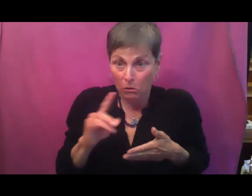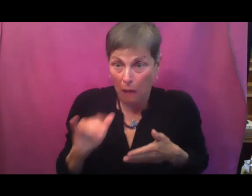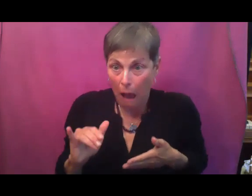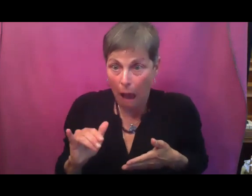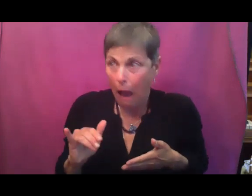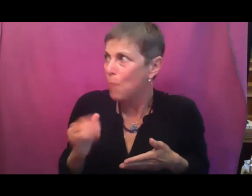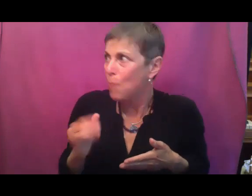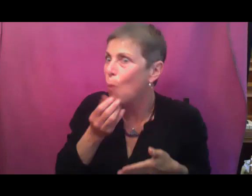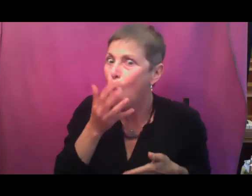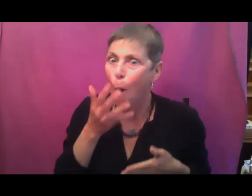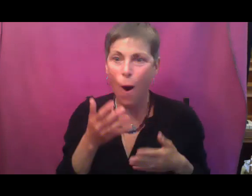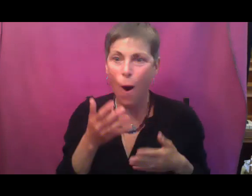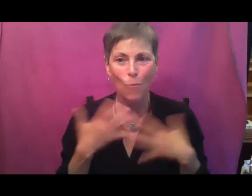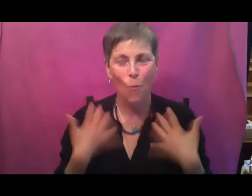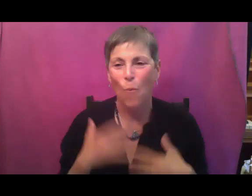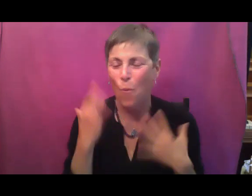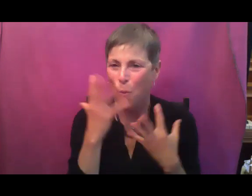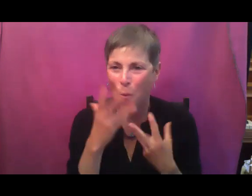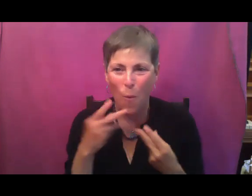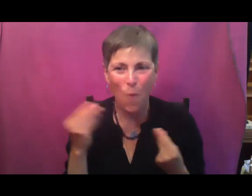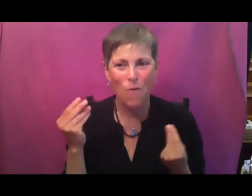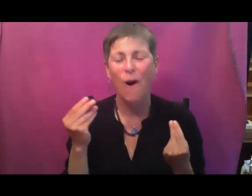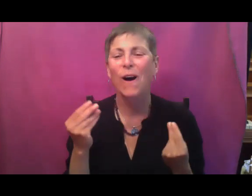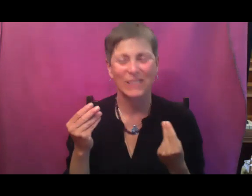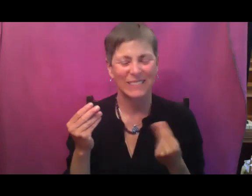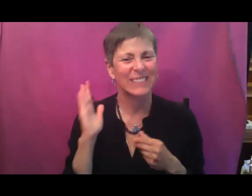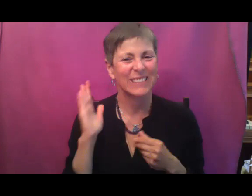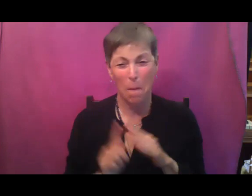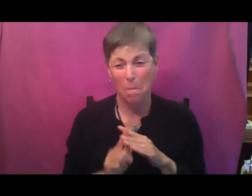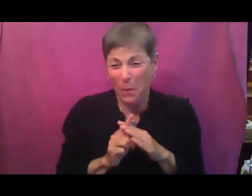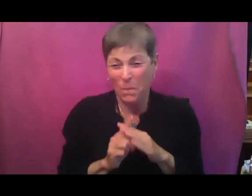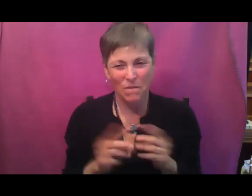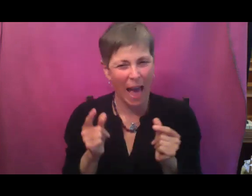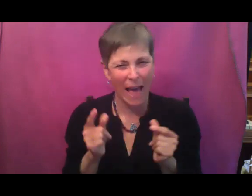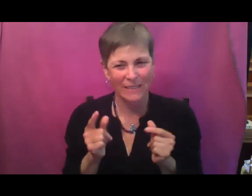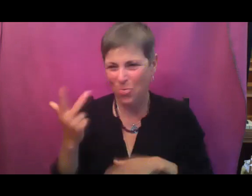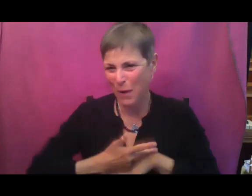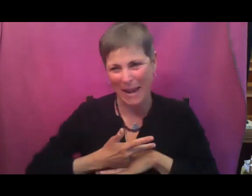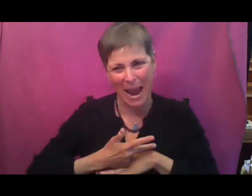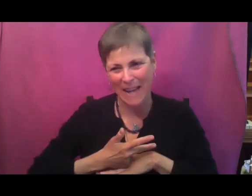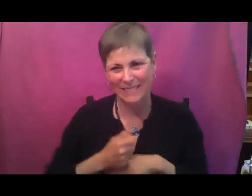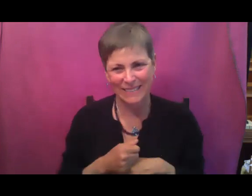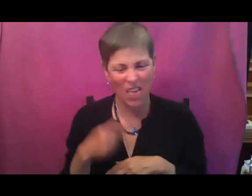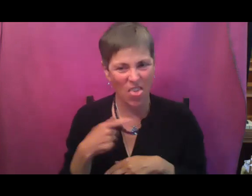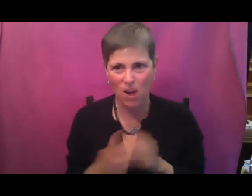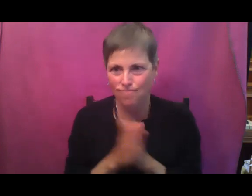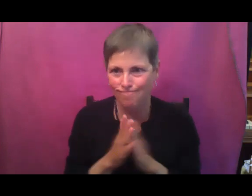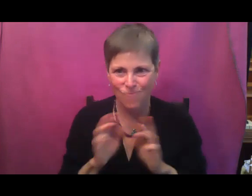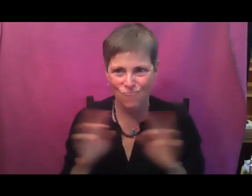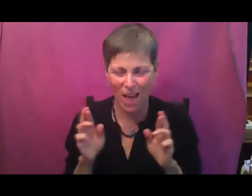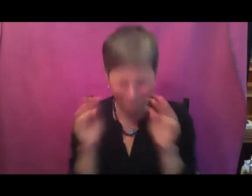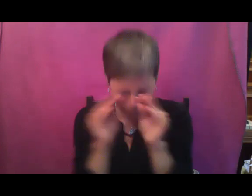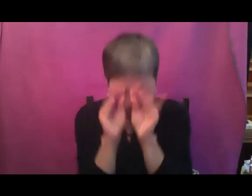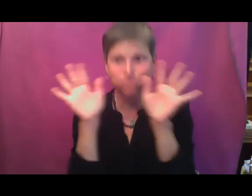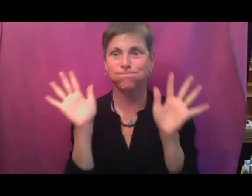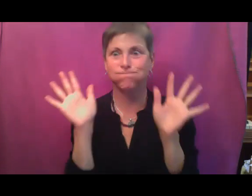warm, those cucumbers will be out of the ground in just a few days. They don't mess around. And also